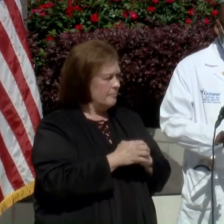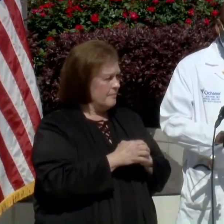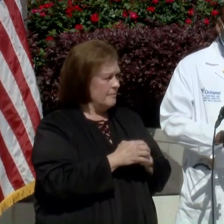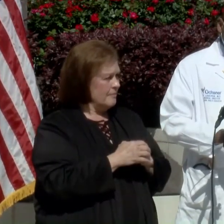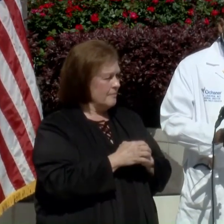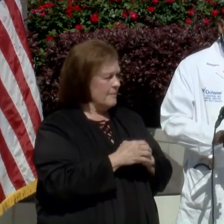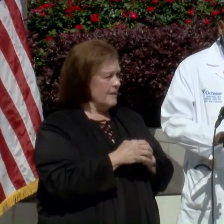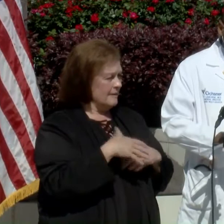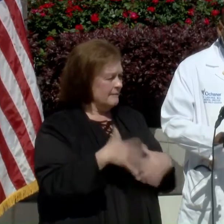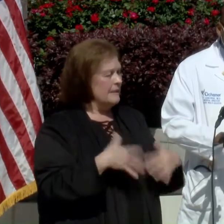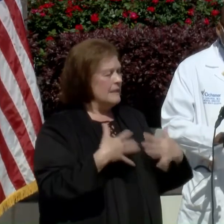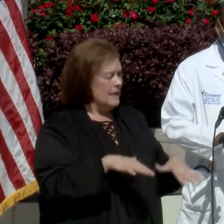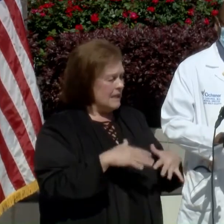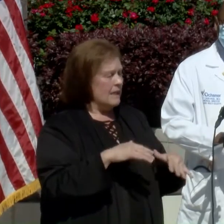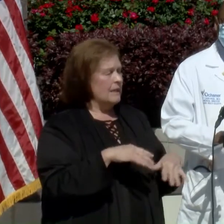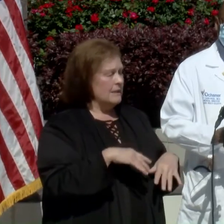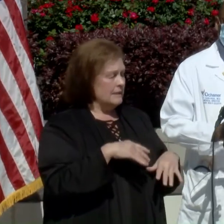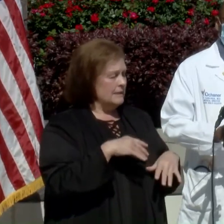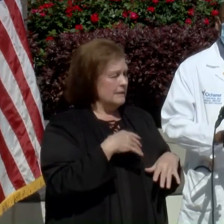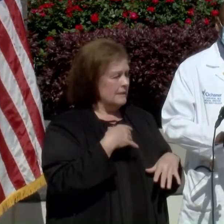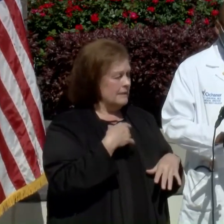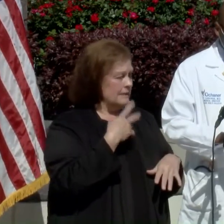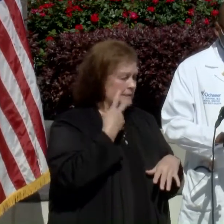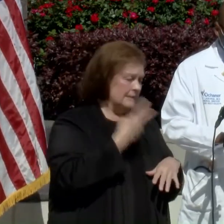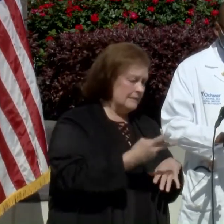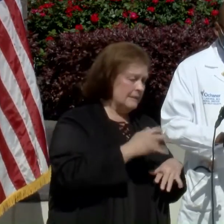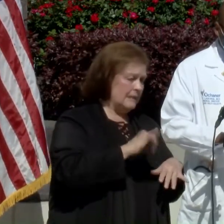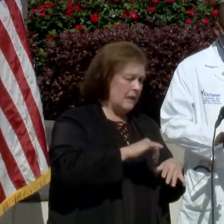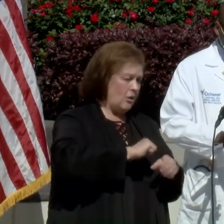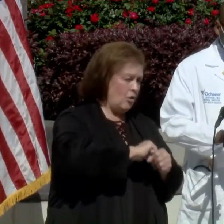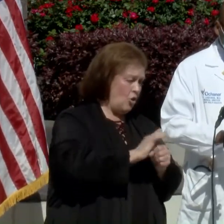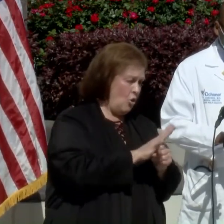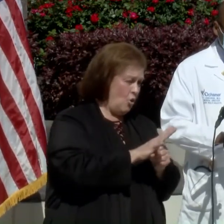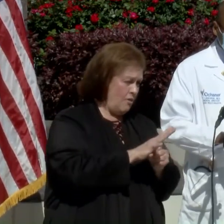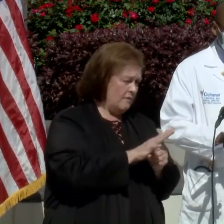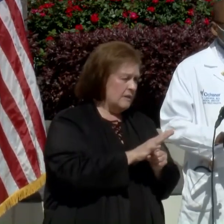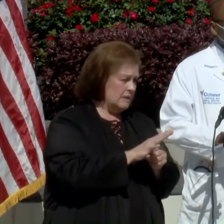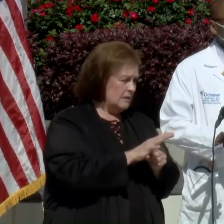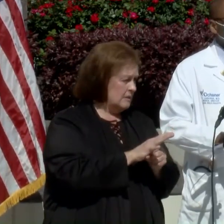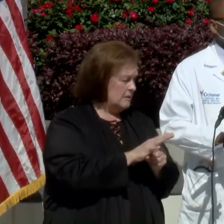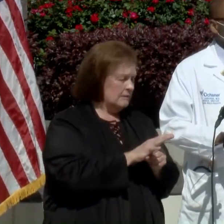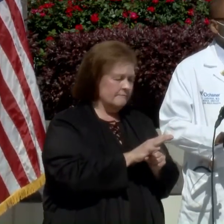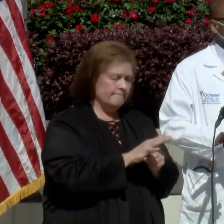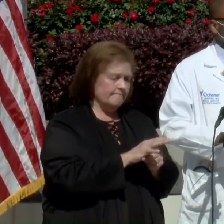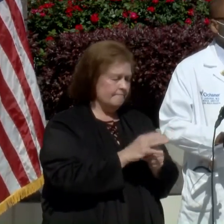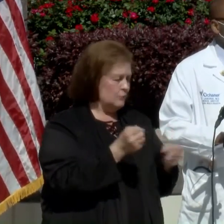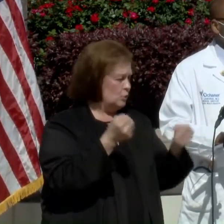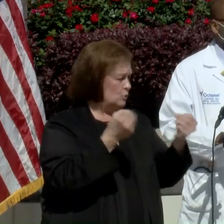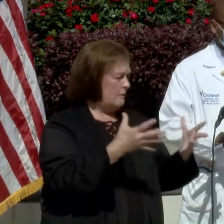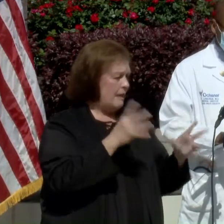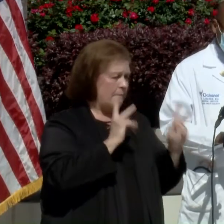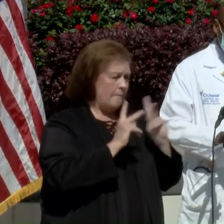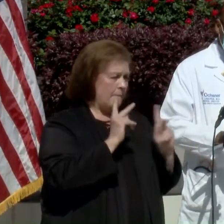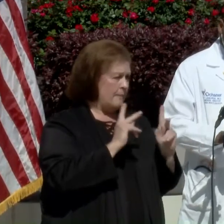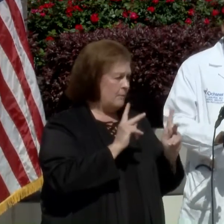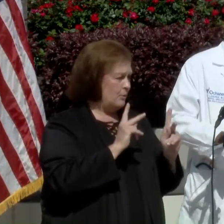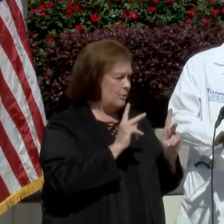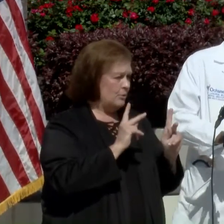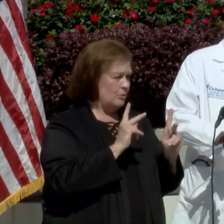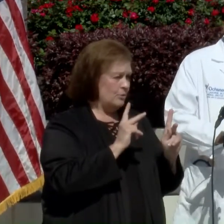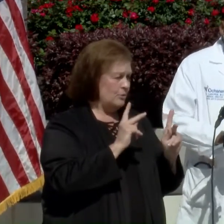and a painful reminder that COVID-19 has taken way too much from all of us.